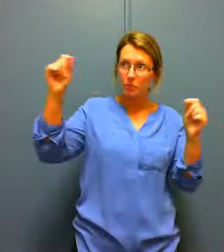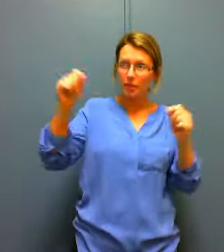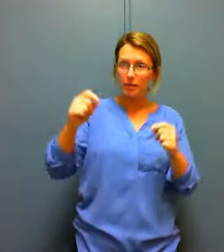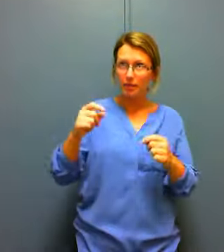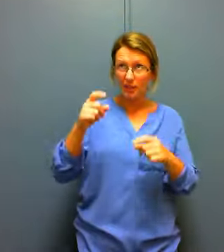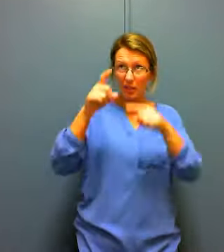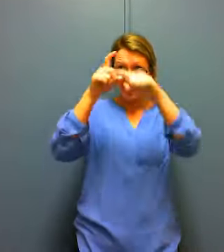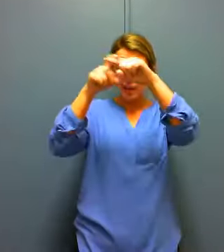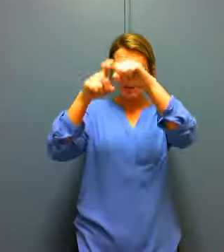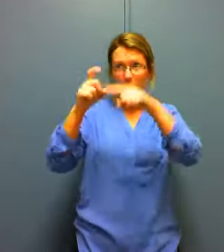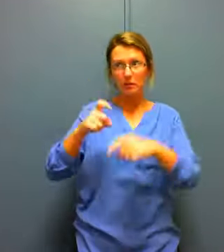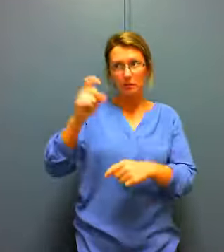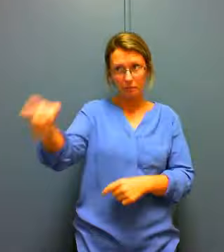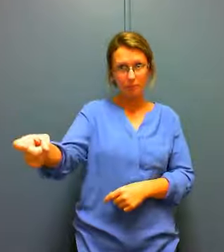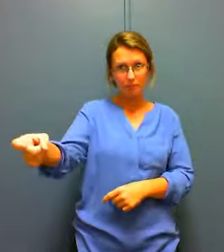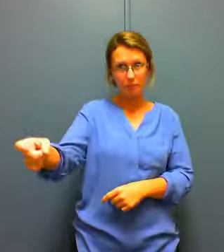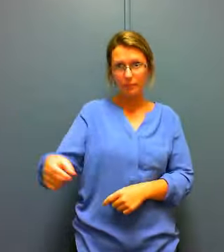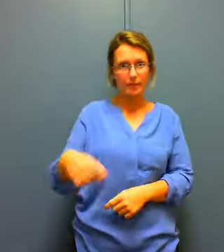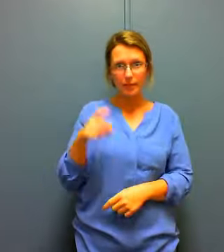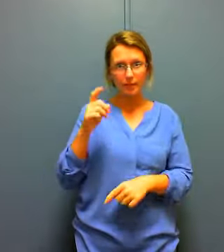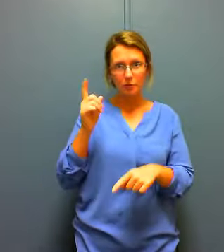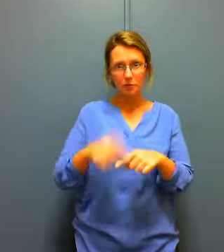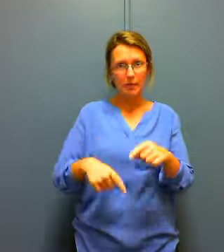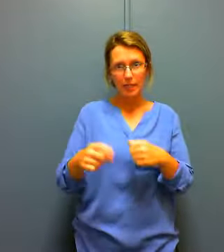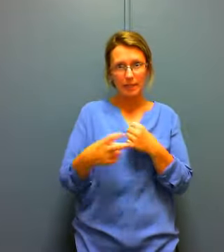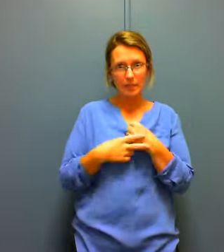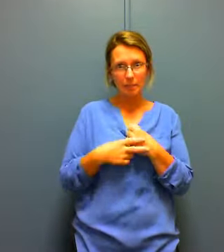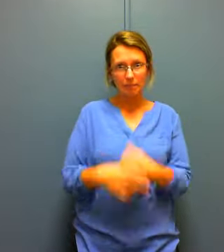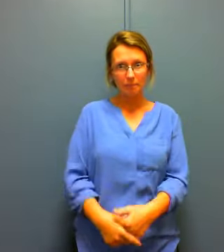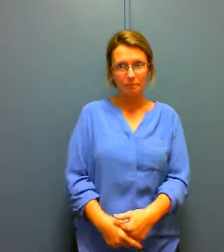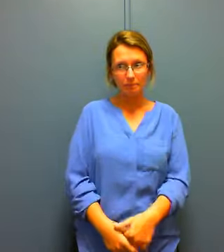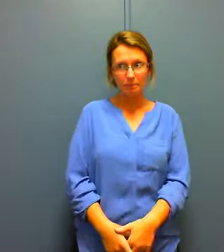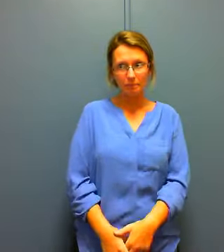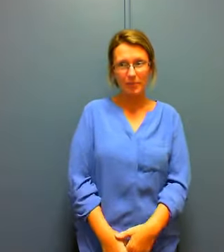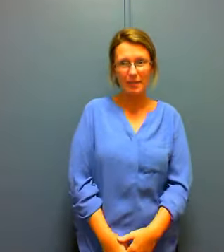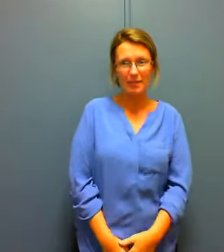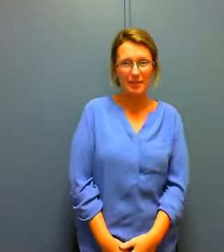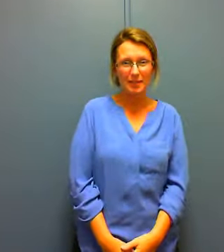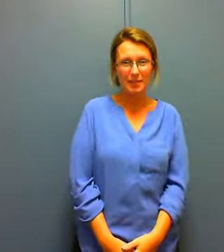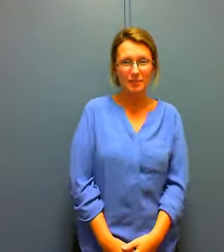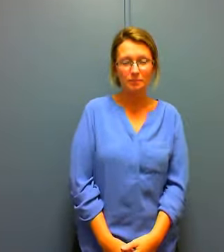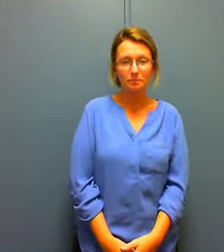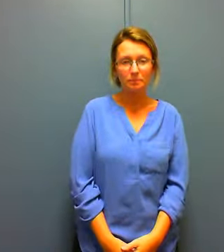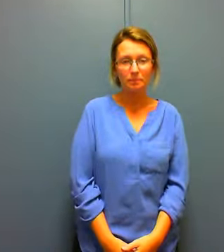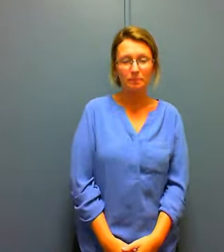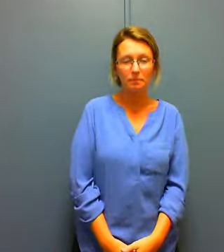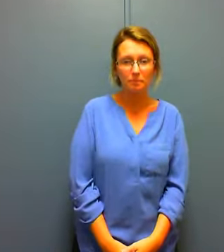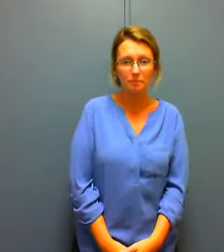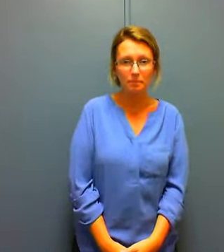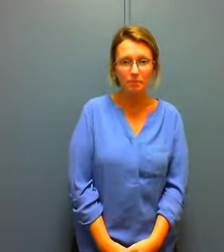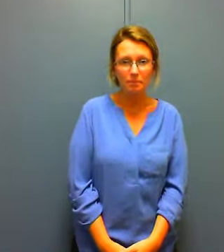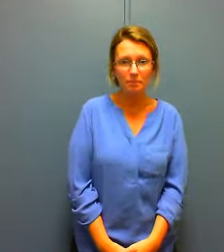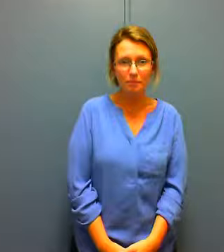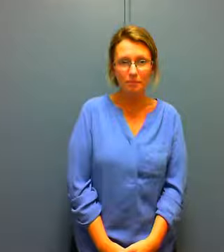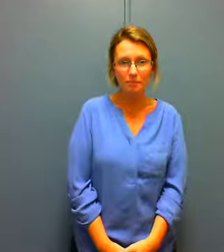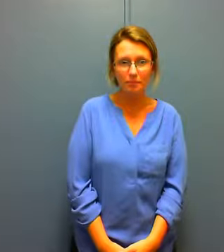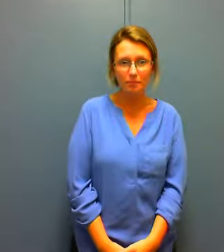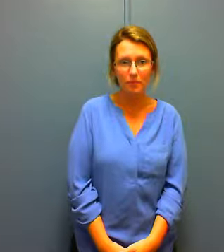compared to the ones I go to we need that selection I think it was the cereal aisle you took me